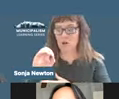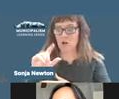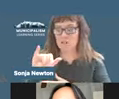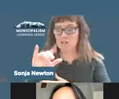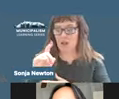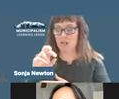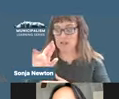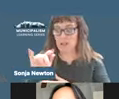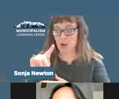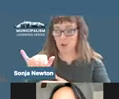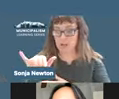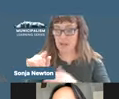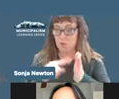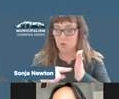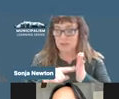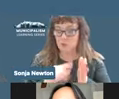discussion of municipal.